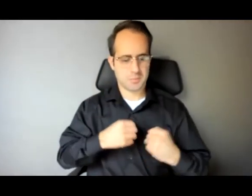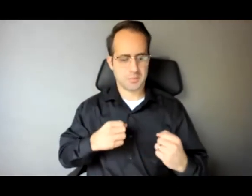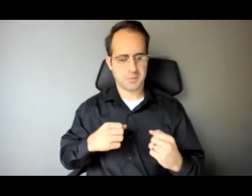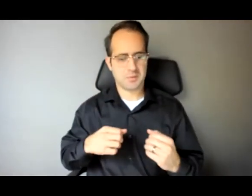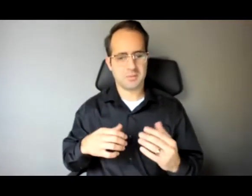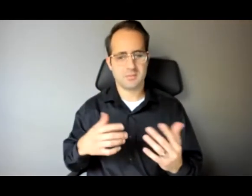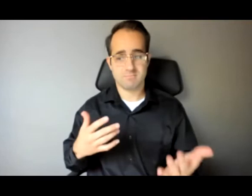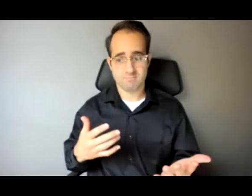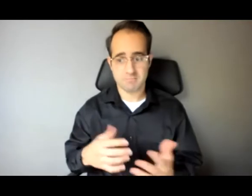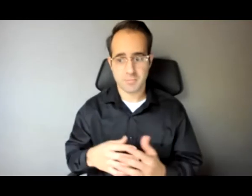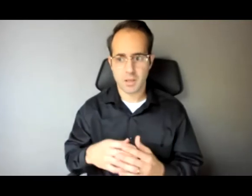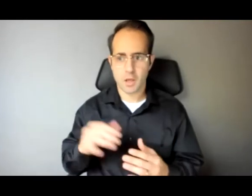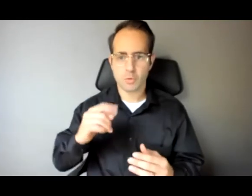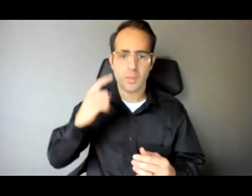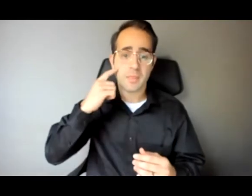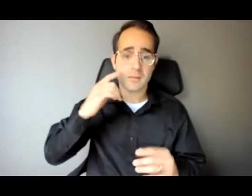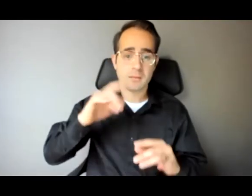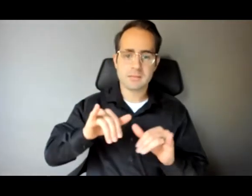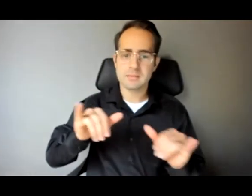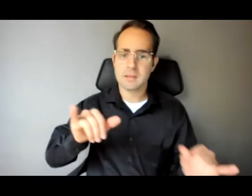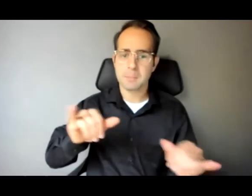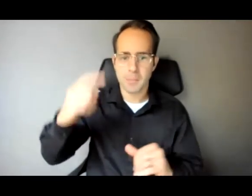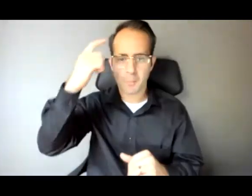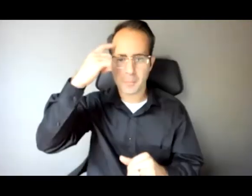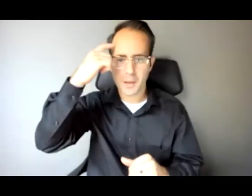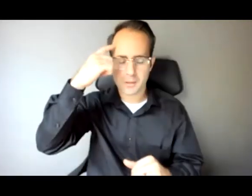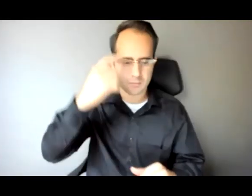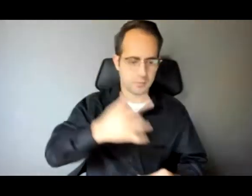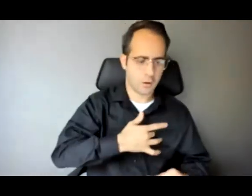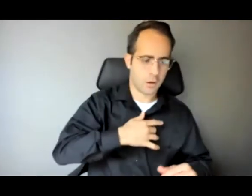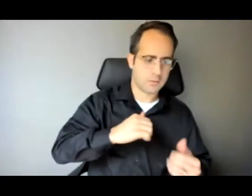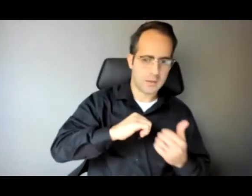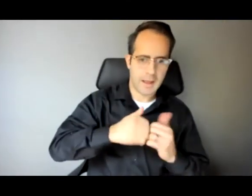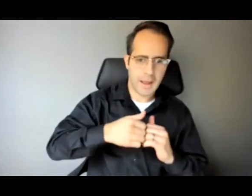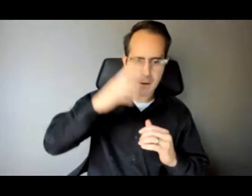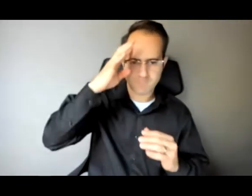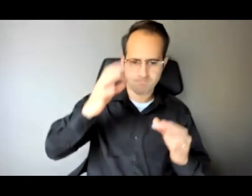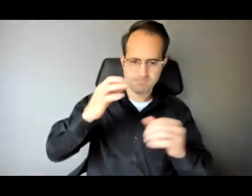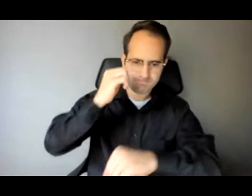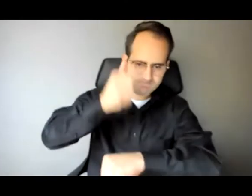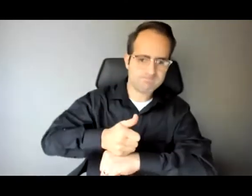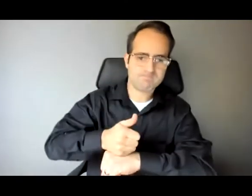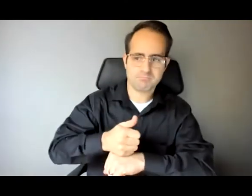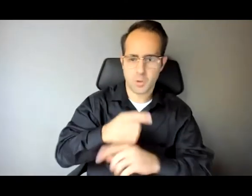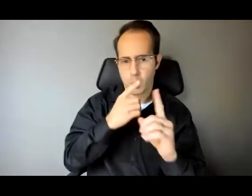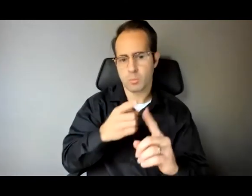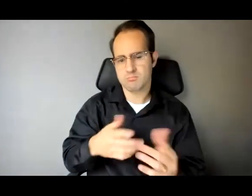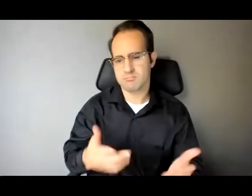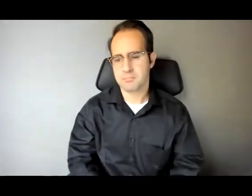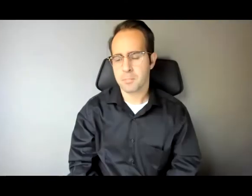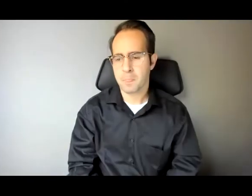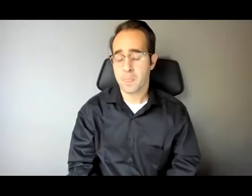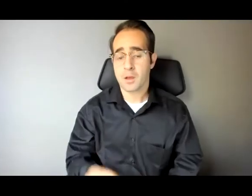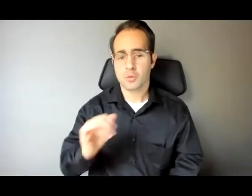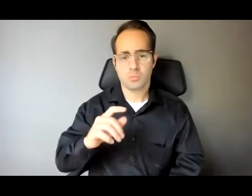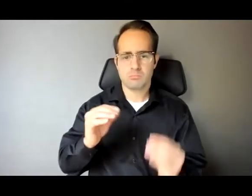heart set and that mindset right so thank you so much for that we'll transition to some more questions because we got we